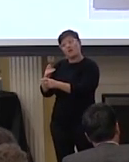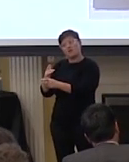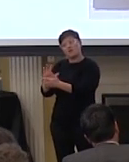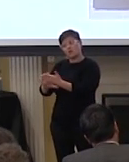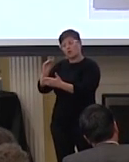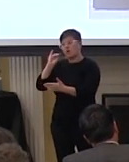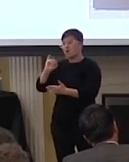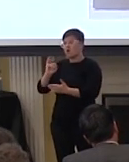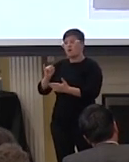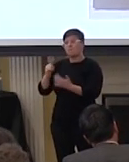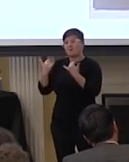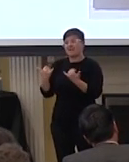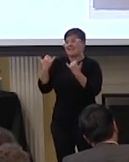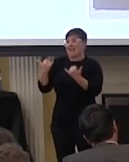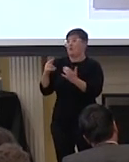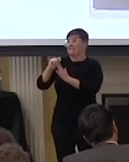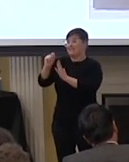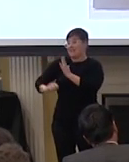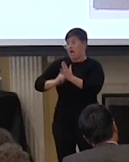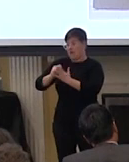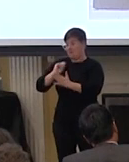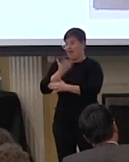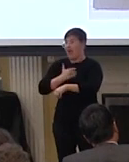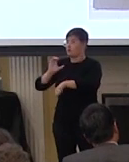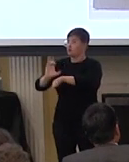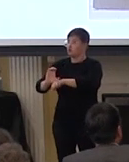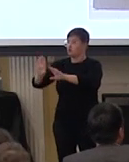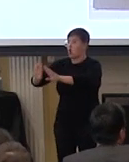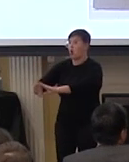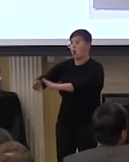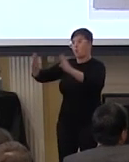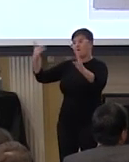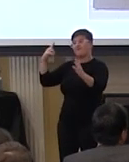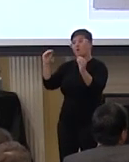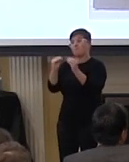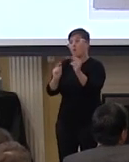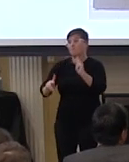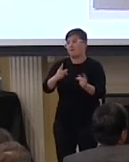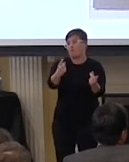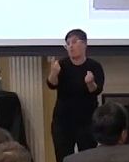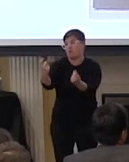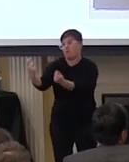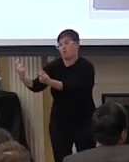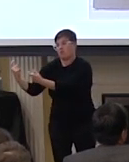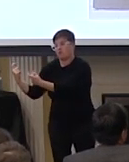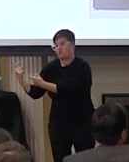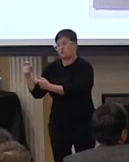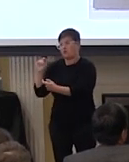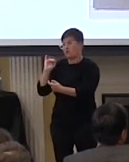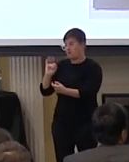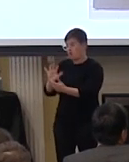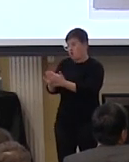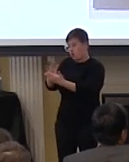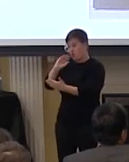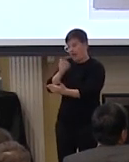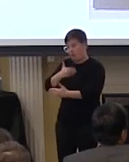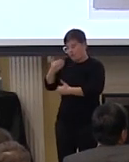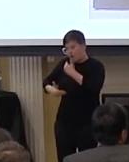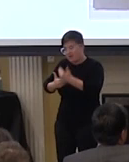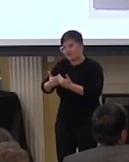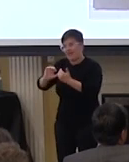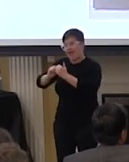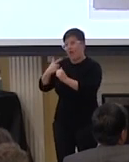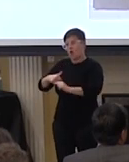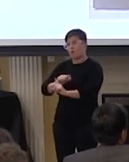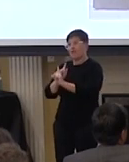those times where our church opens our doors to more people so that they too can understand the process in which we go to help solve our